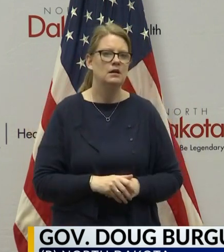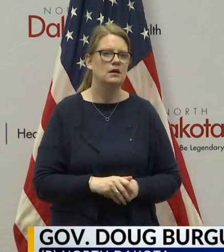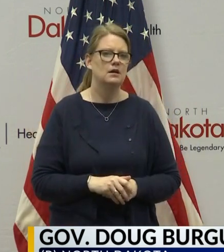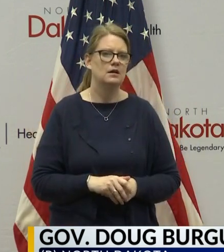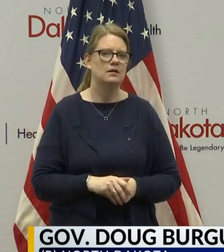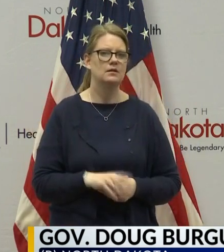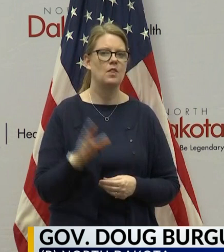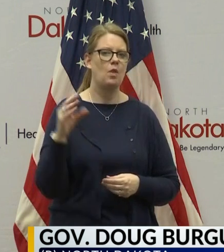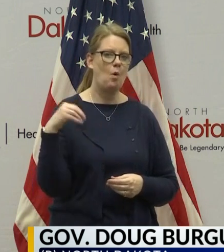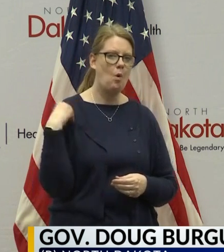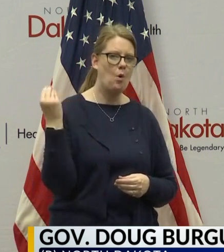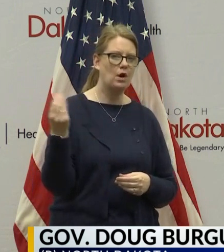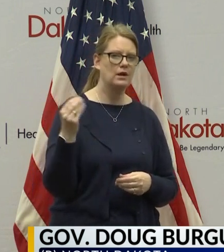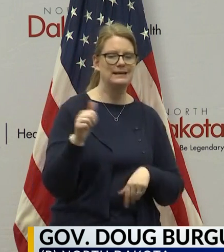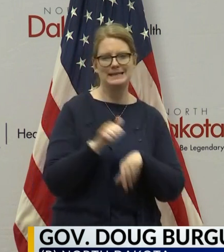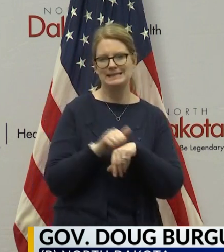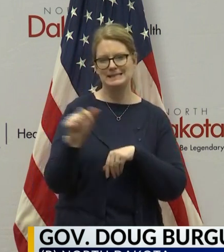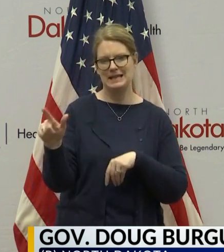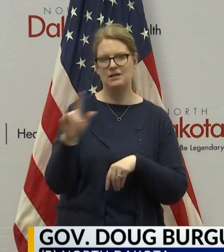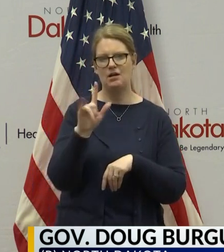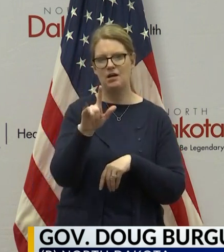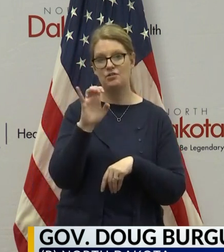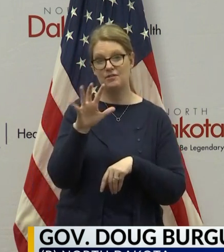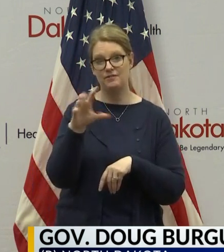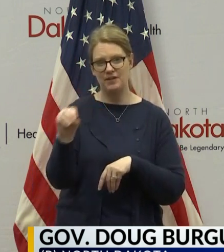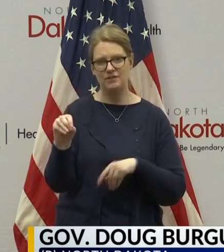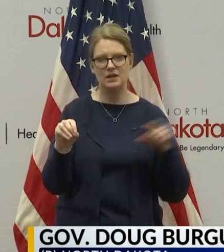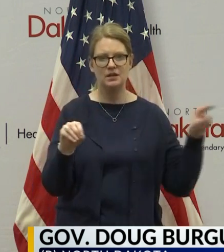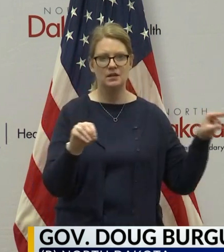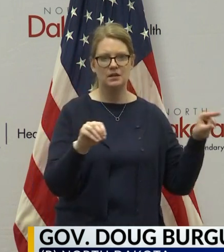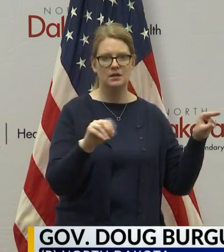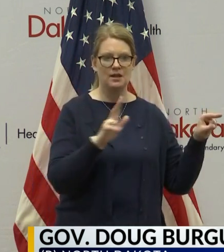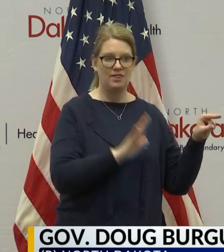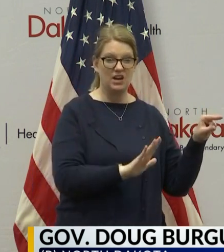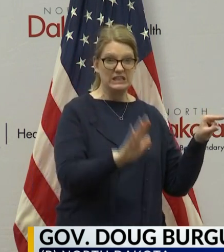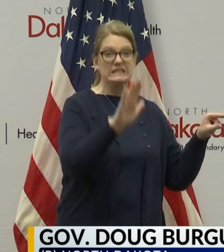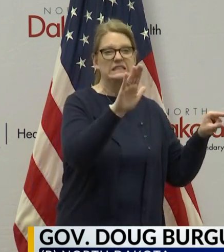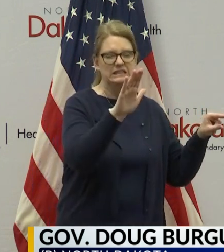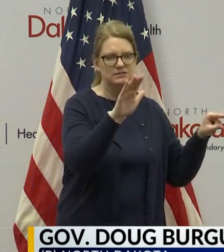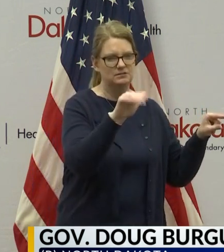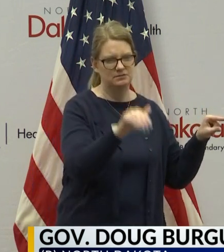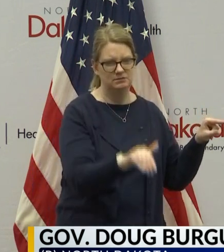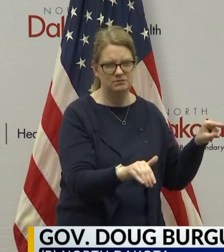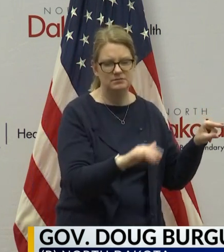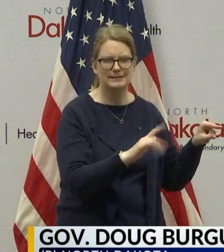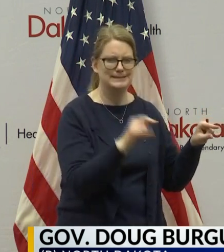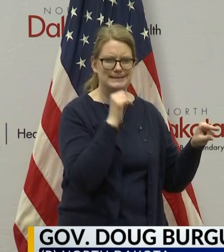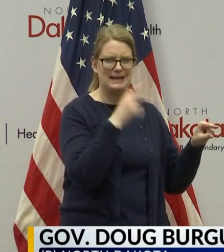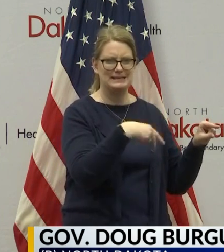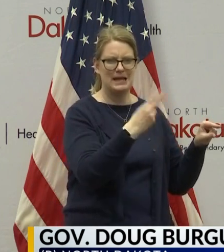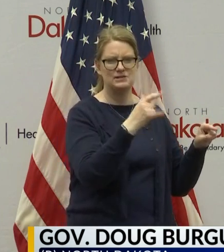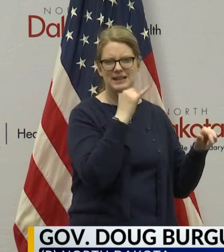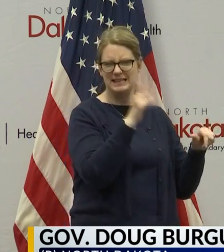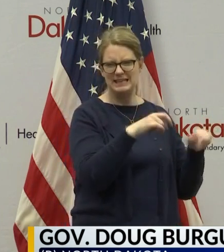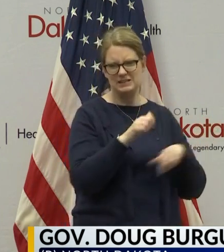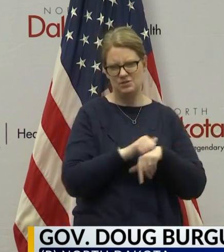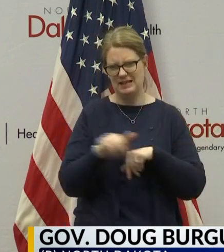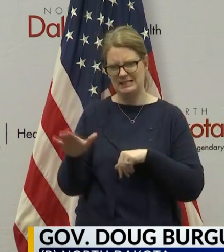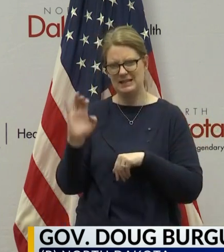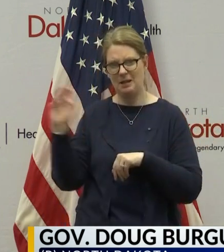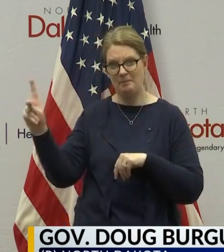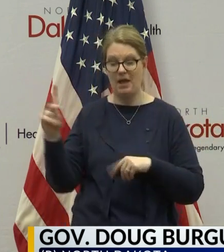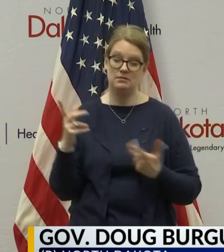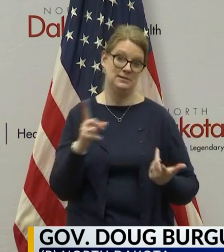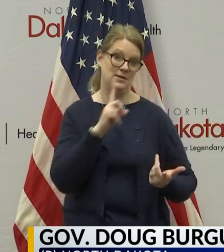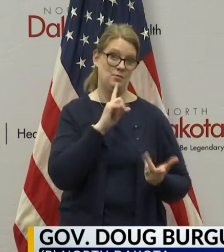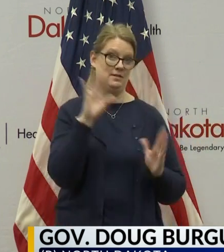The Oregon had sent 150 that they didn't need because their peak didn't come as high. And I think that that was, you know,